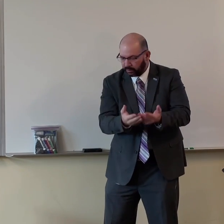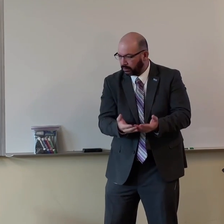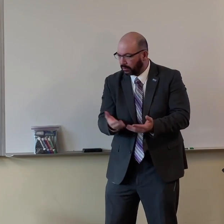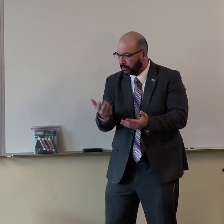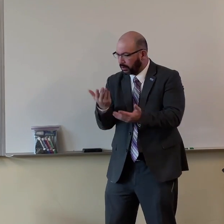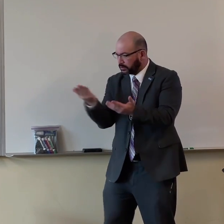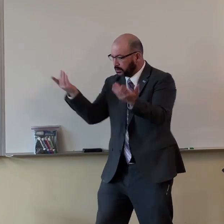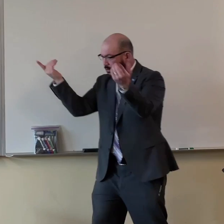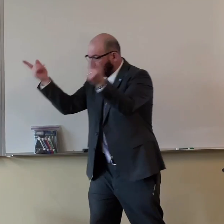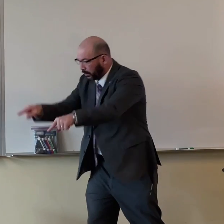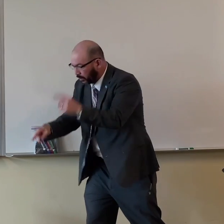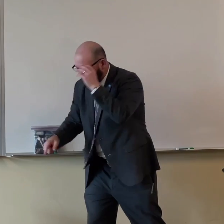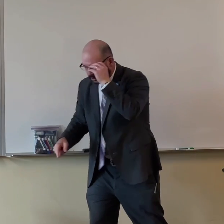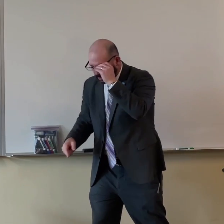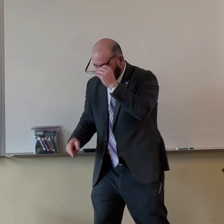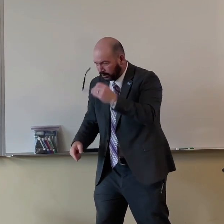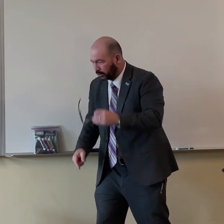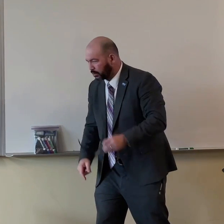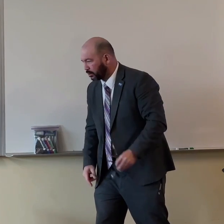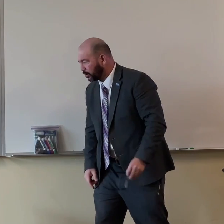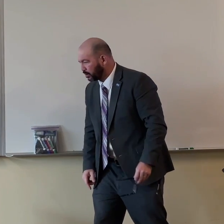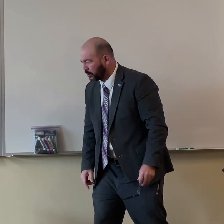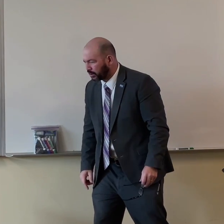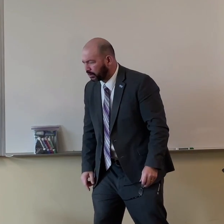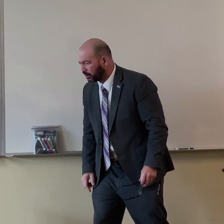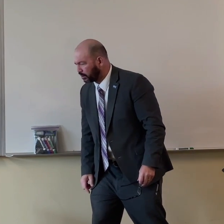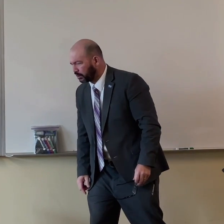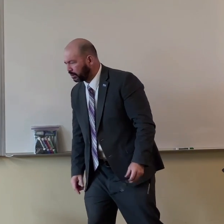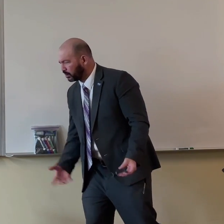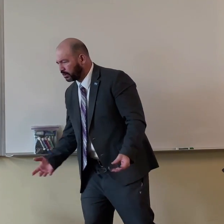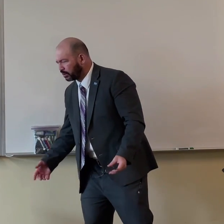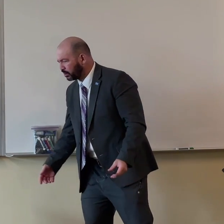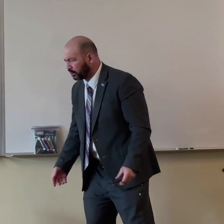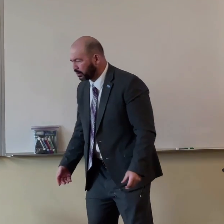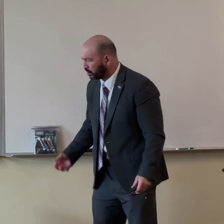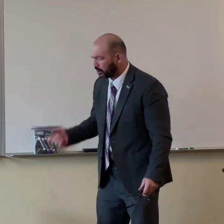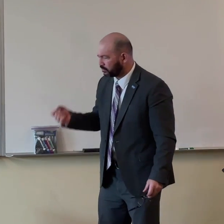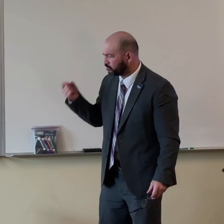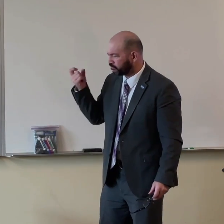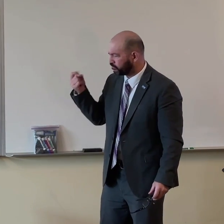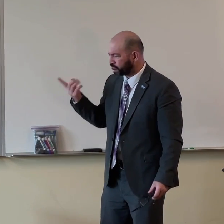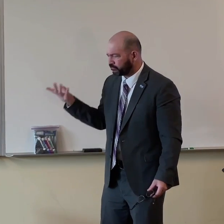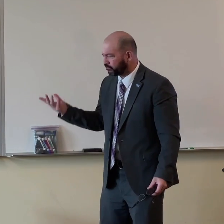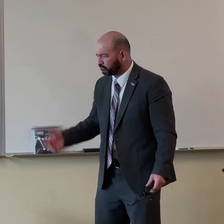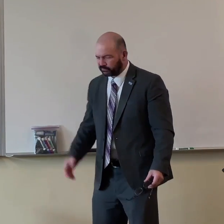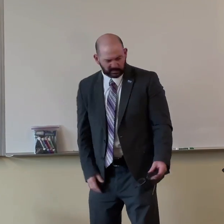you see, you see something that you don't understand